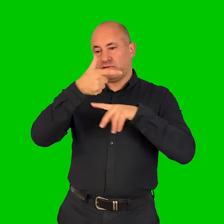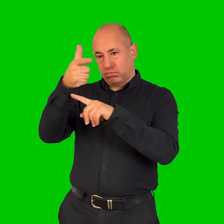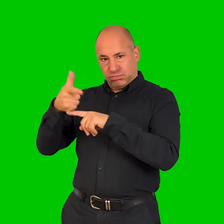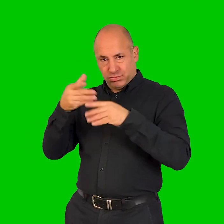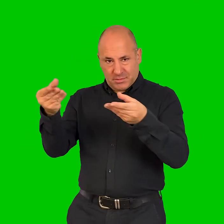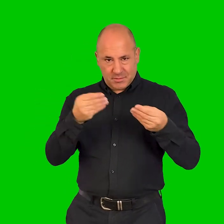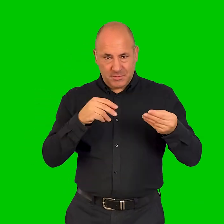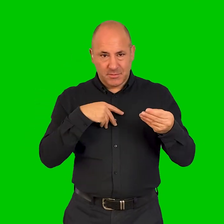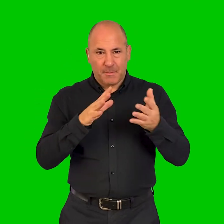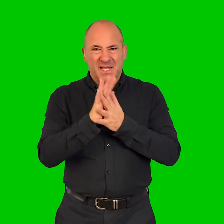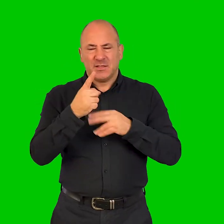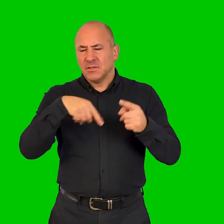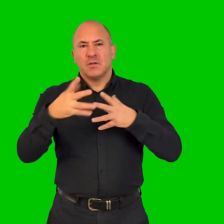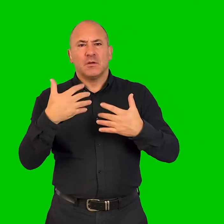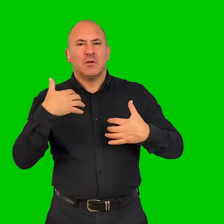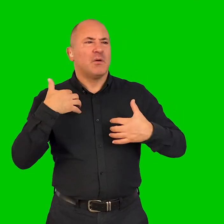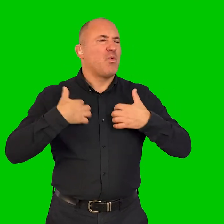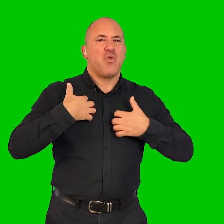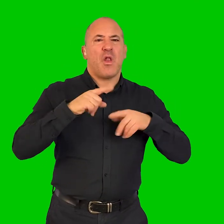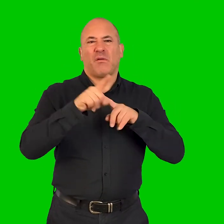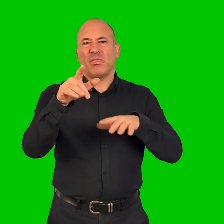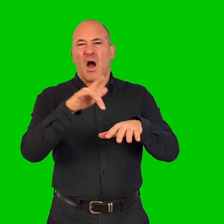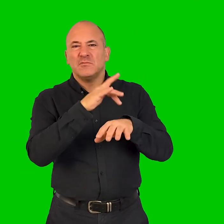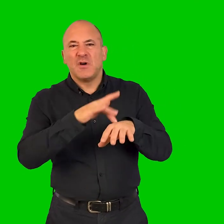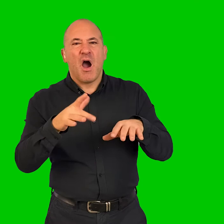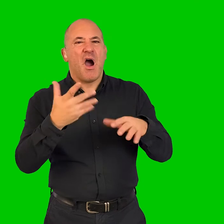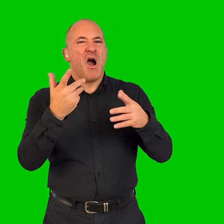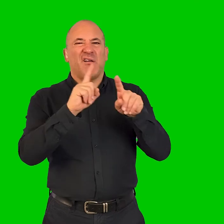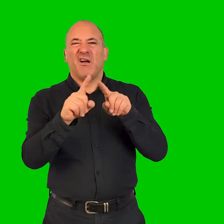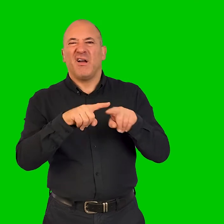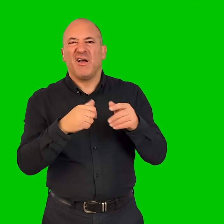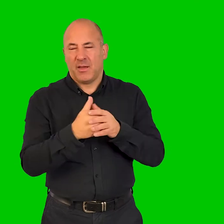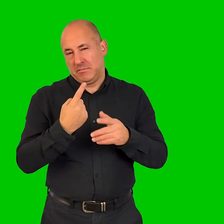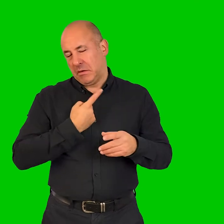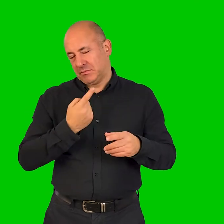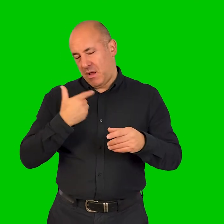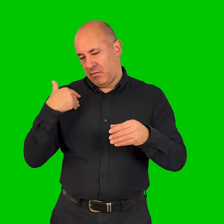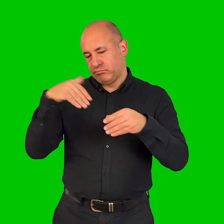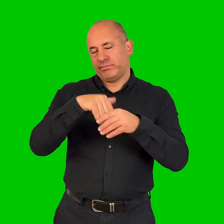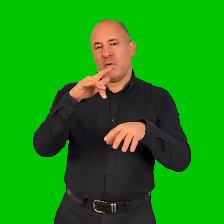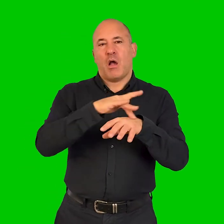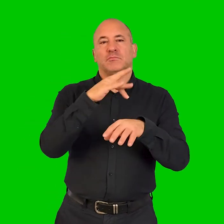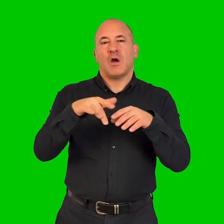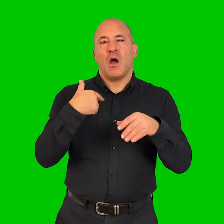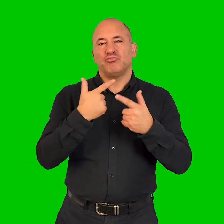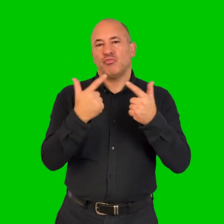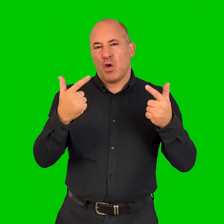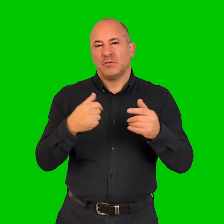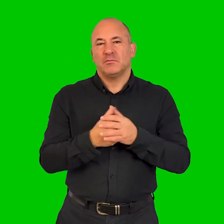pre-event virtual tours of a space. So if anybody's, you know, especially in theatres and stuff, I work a lot in